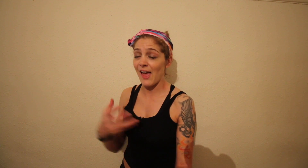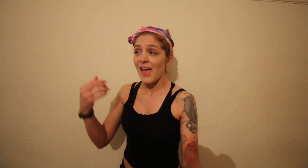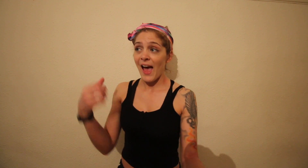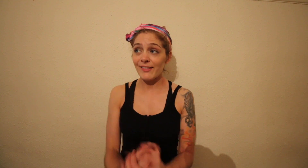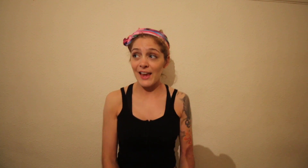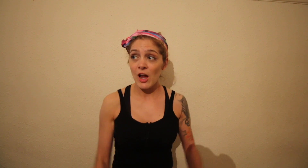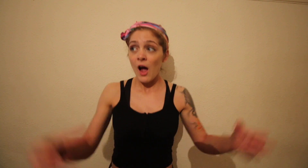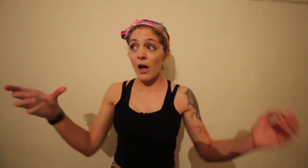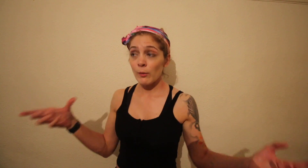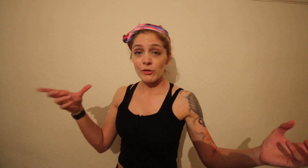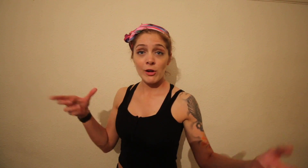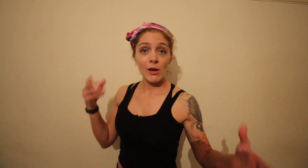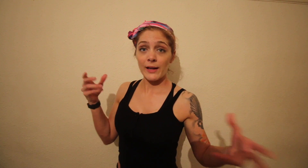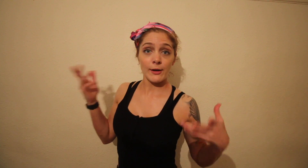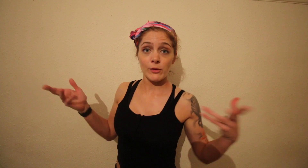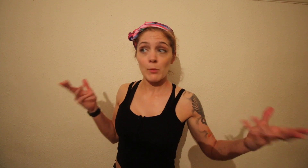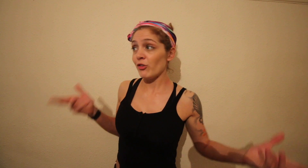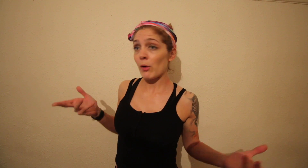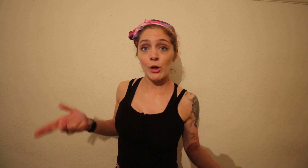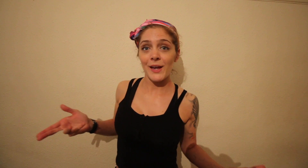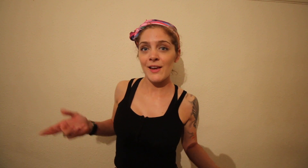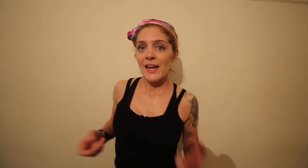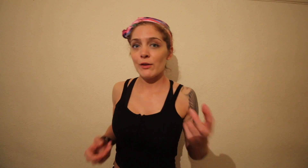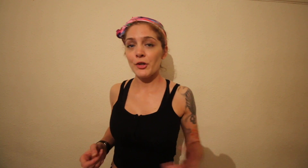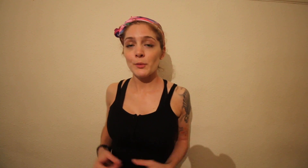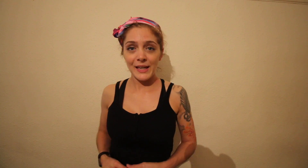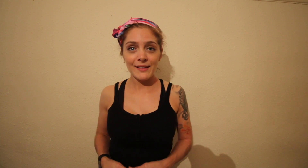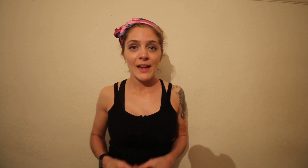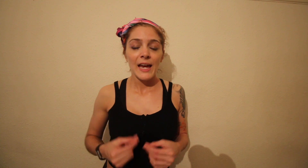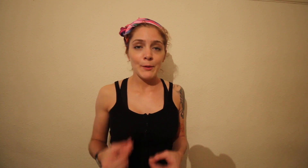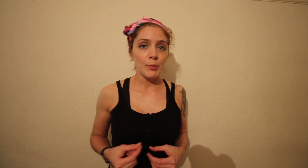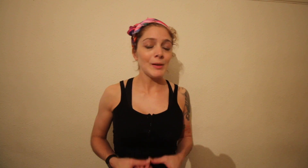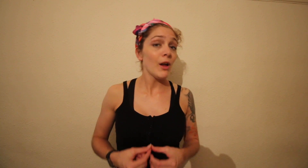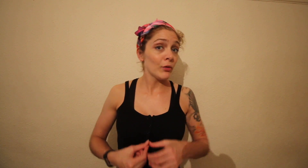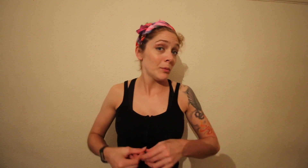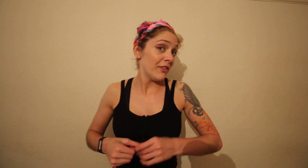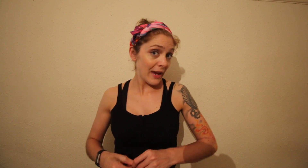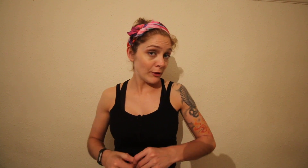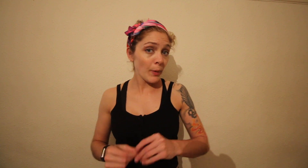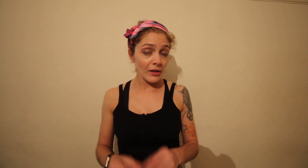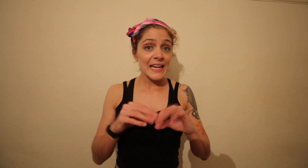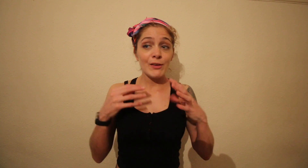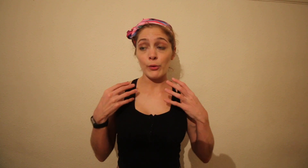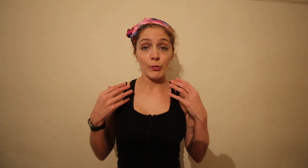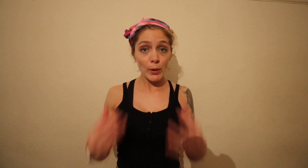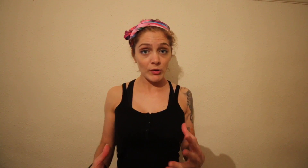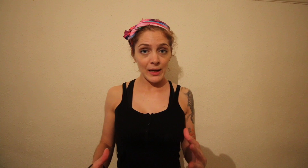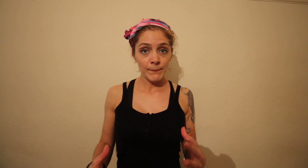there and said I want to look like, I don't know, Michelle Lewin in two weeks he would have probably laughed in my face but he sort of spoke to me,